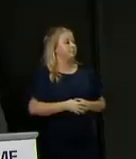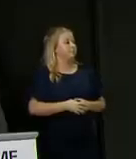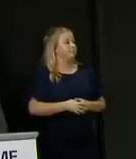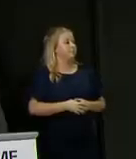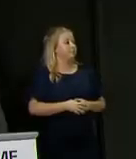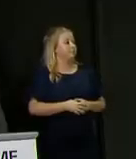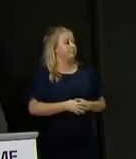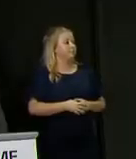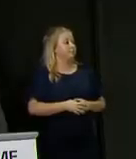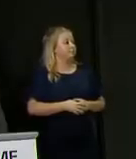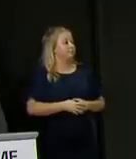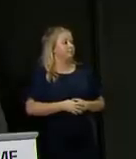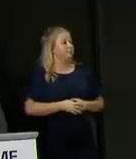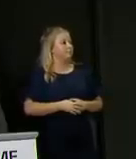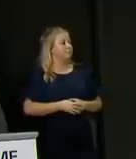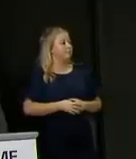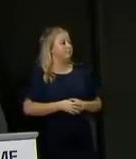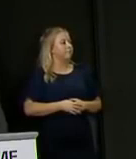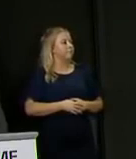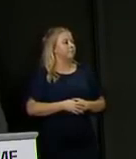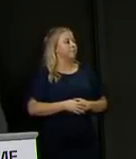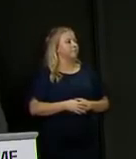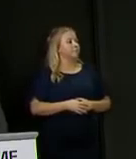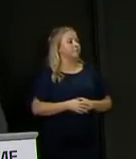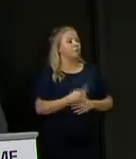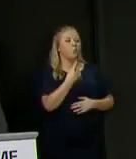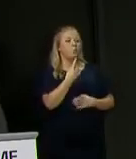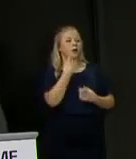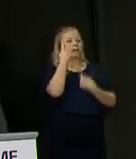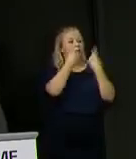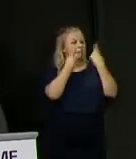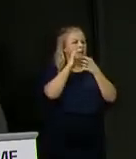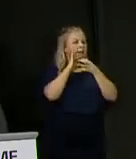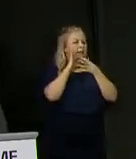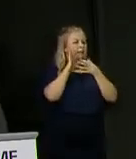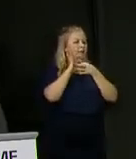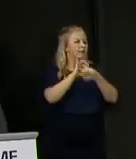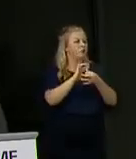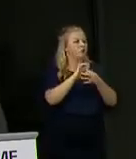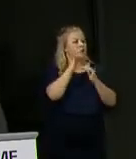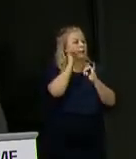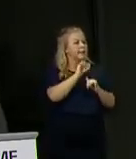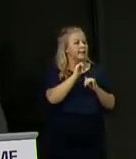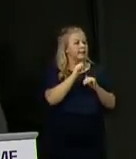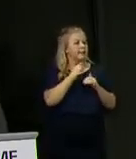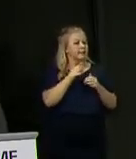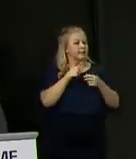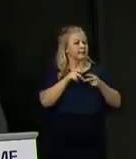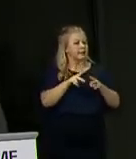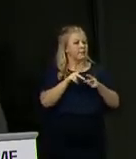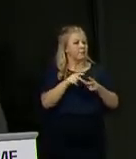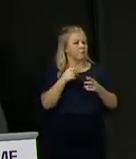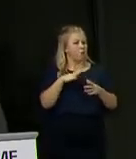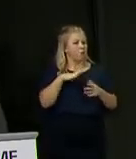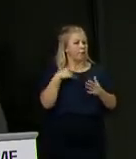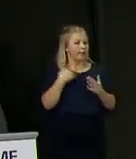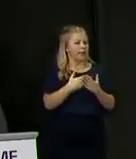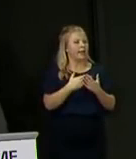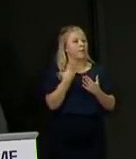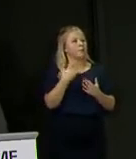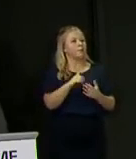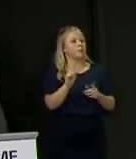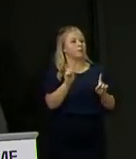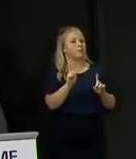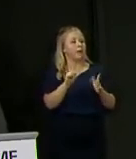Hi, good afternoon. One of the concerns with the testing scheme already has been the difficulties for some people who